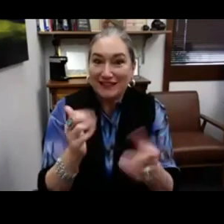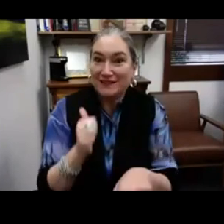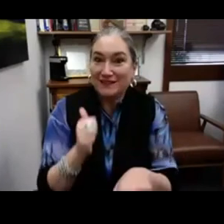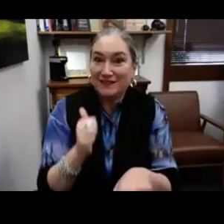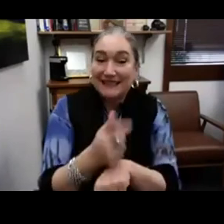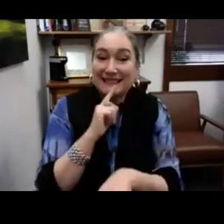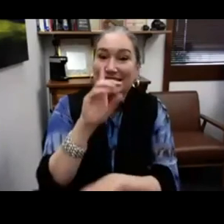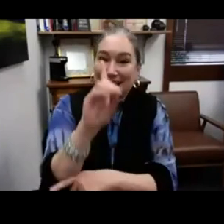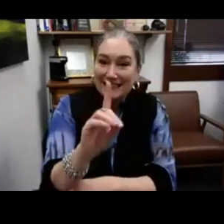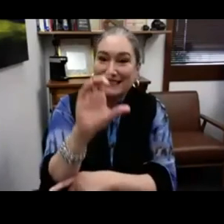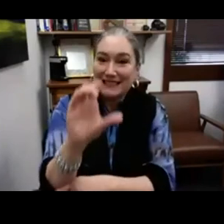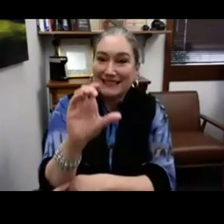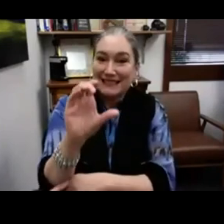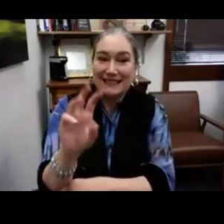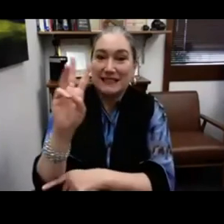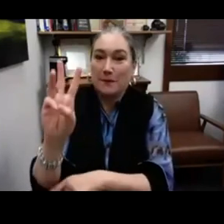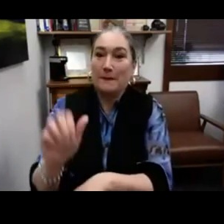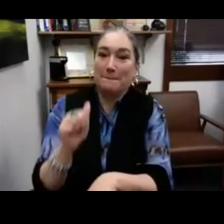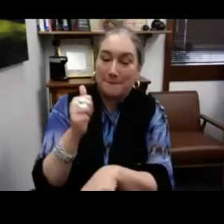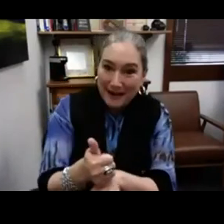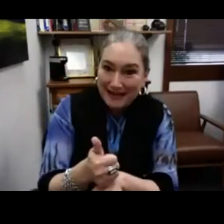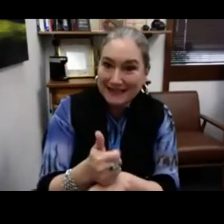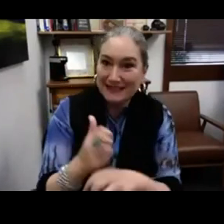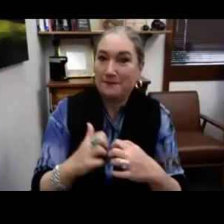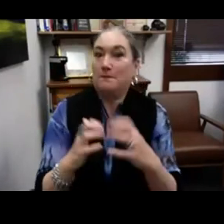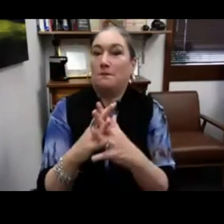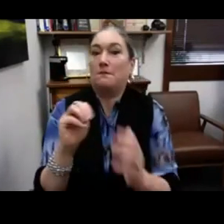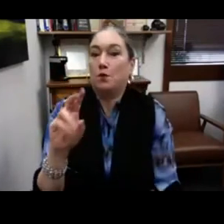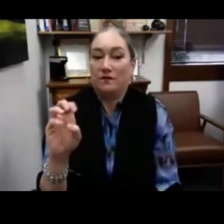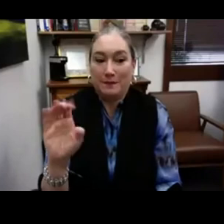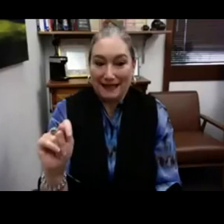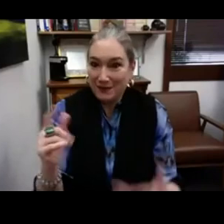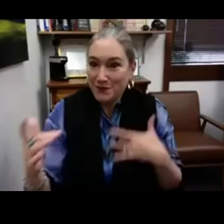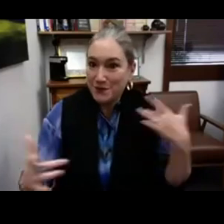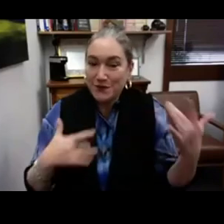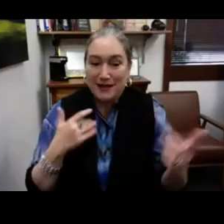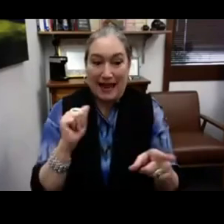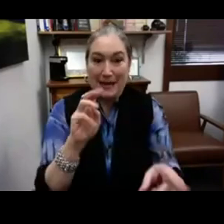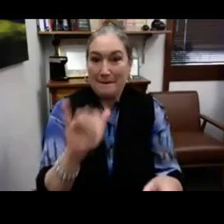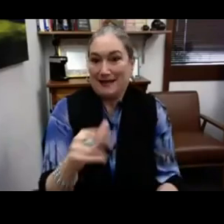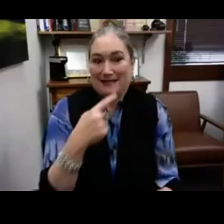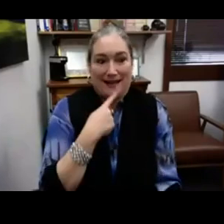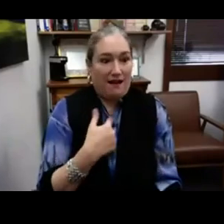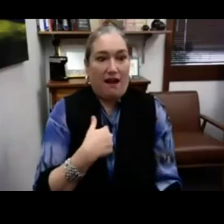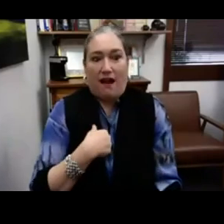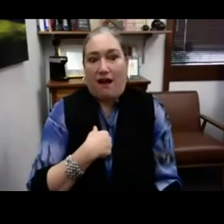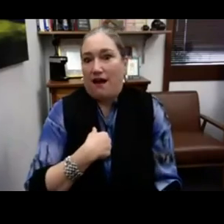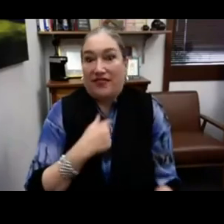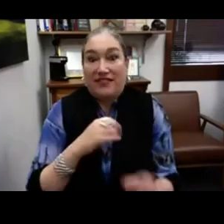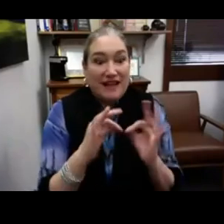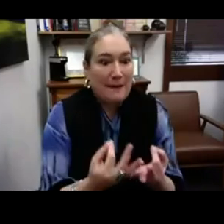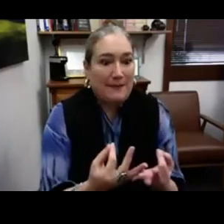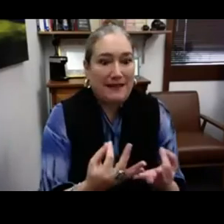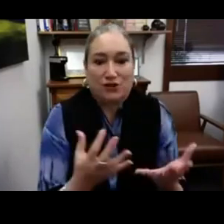So this is lead kid family services. It's DCCW based. It's a, it's a DCC based